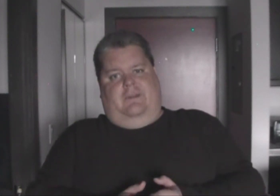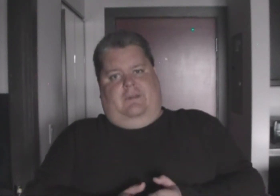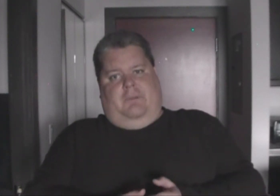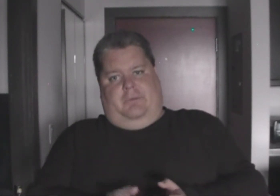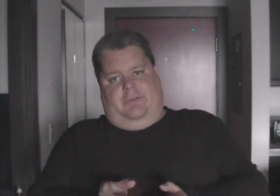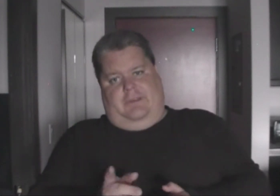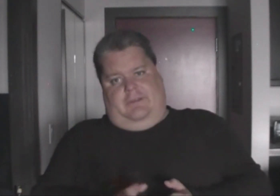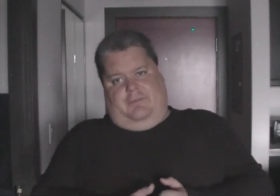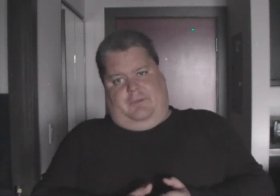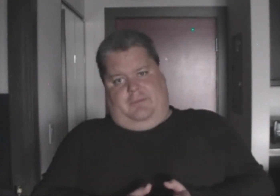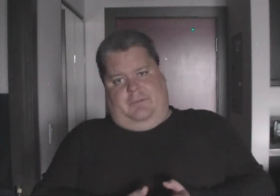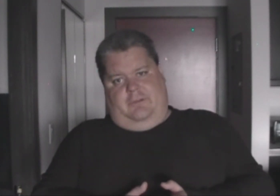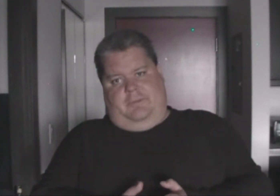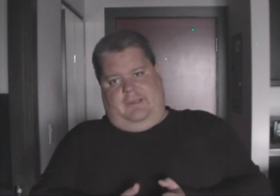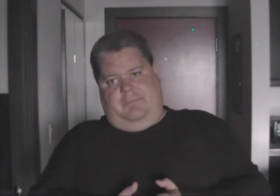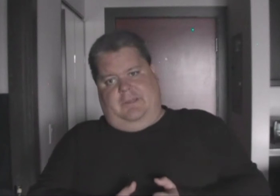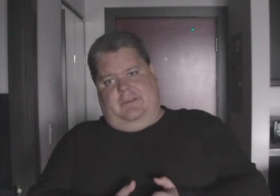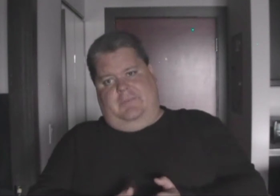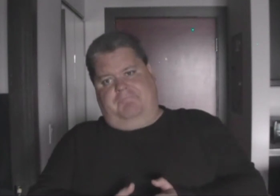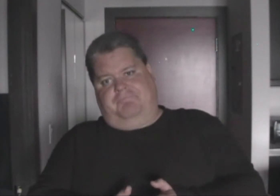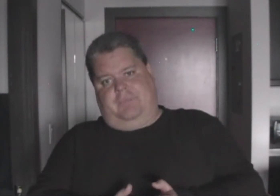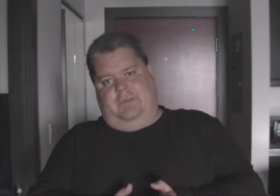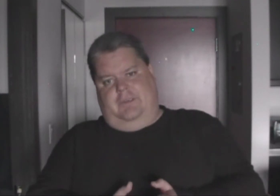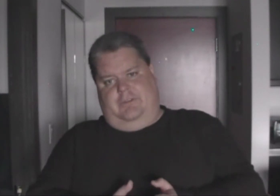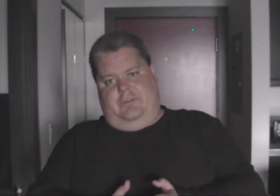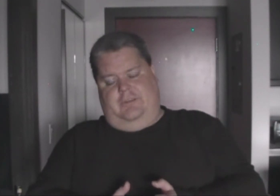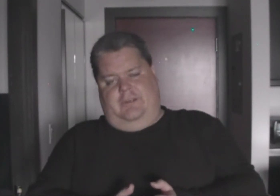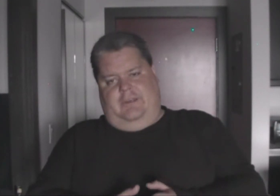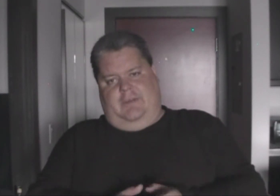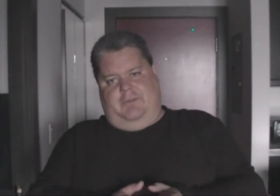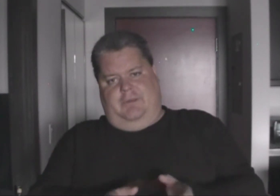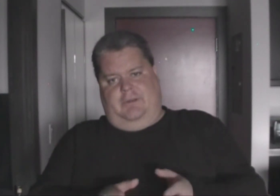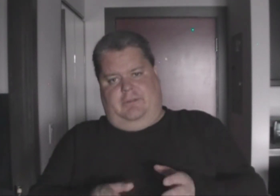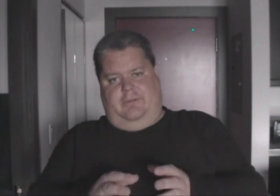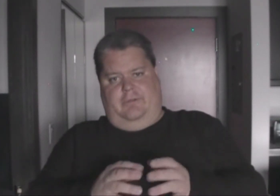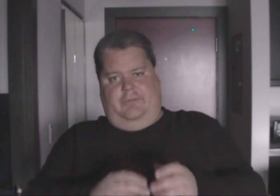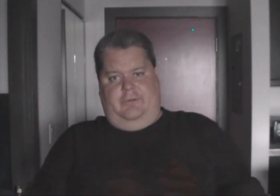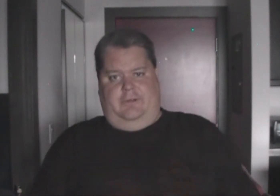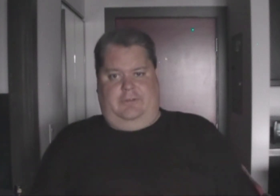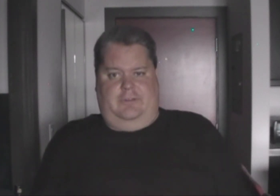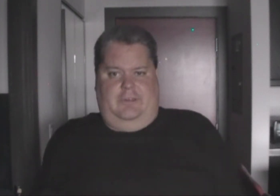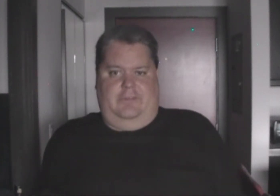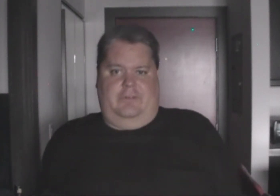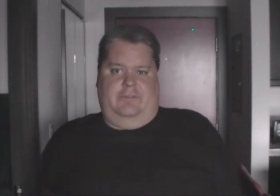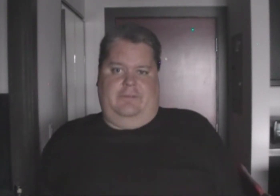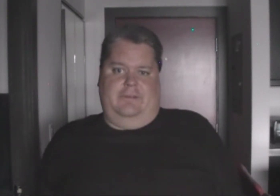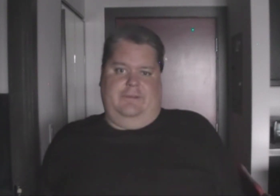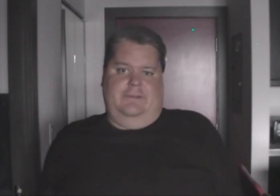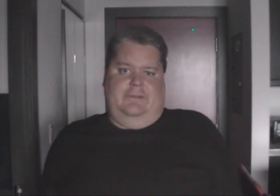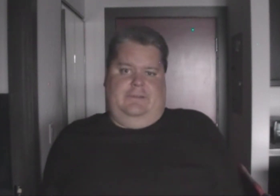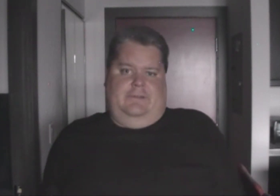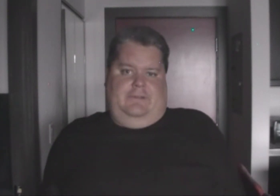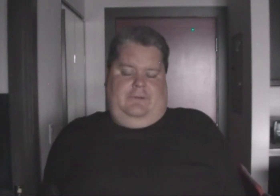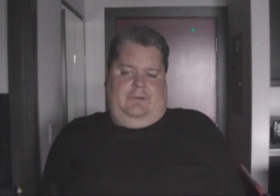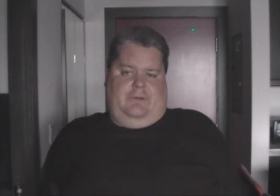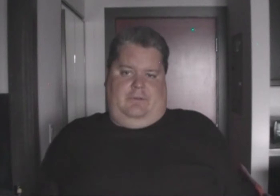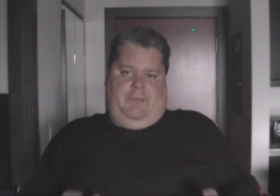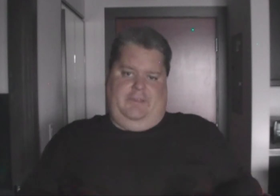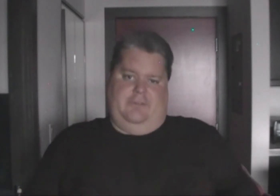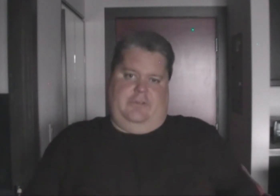But the one thing I love about the Ms. Pac-Man game is after you cut through a few cut scenes and, uh, or mazes, you